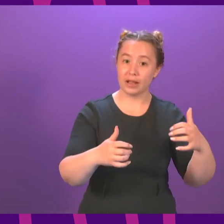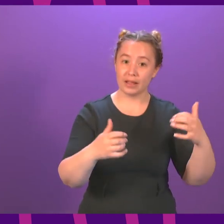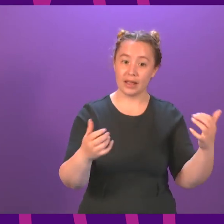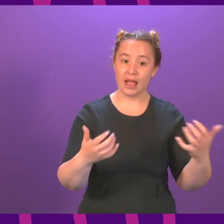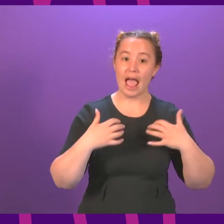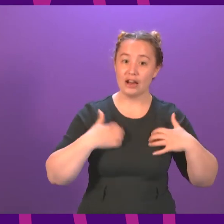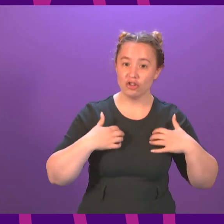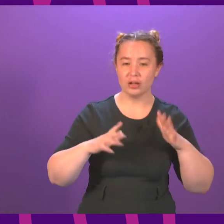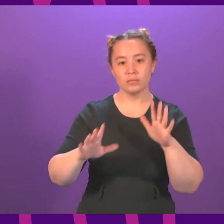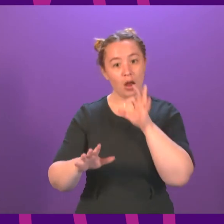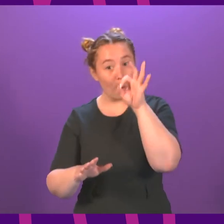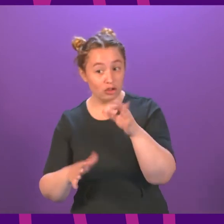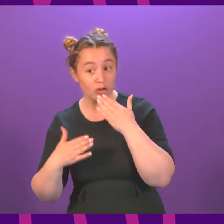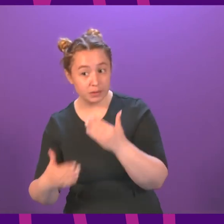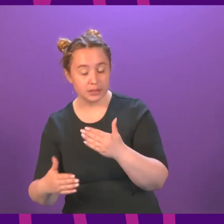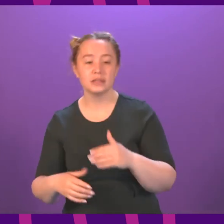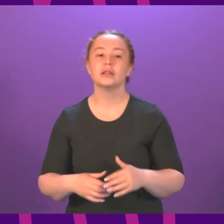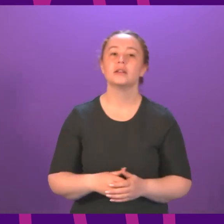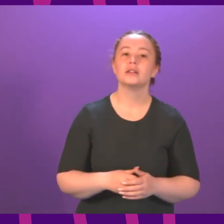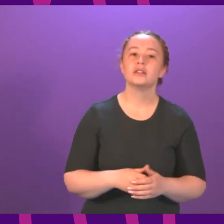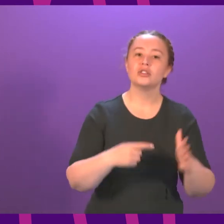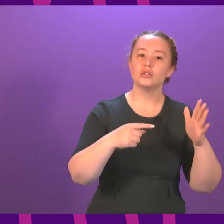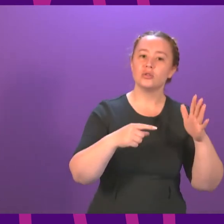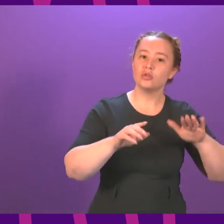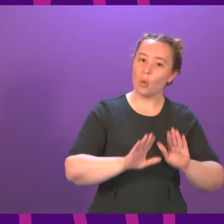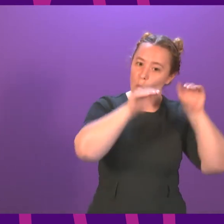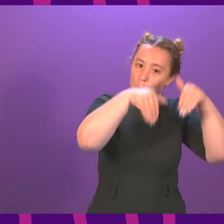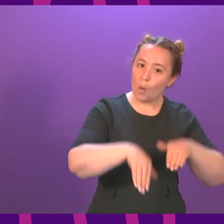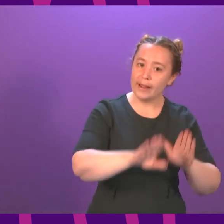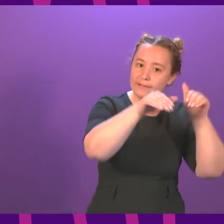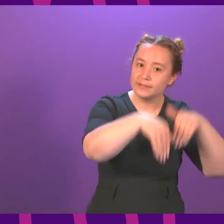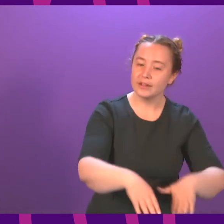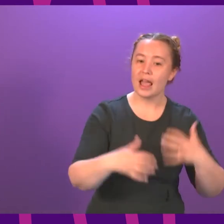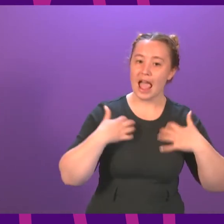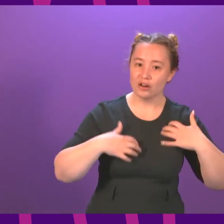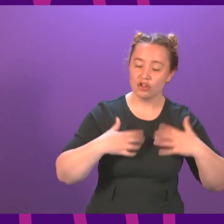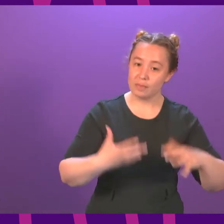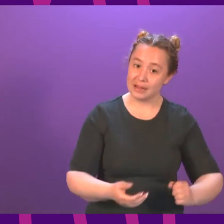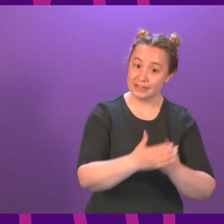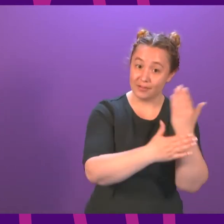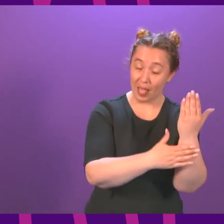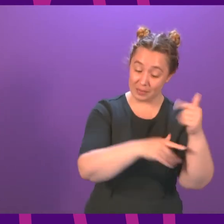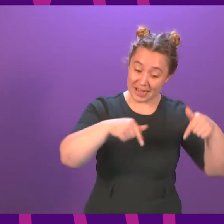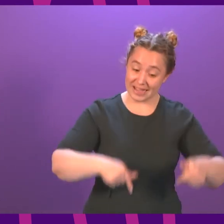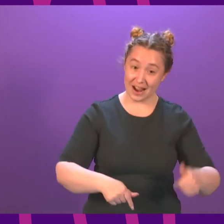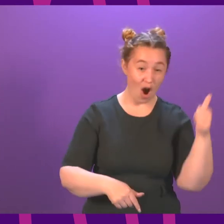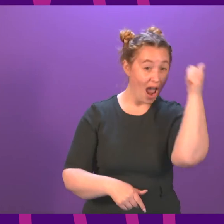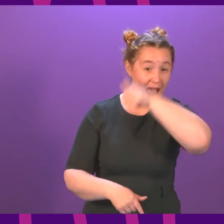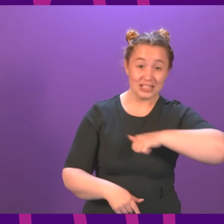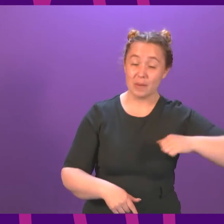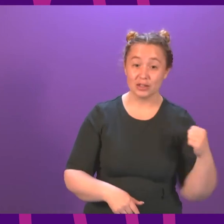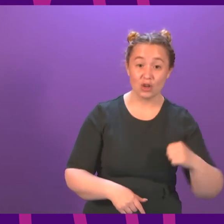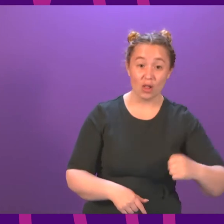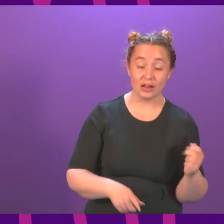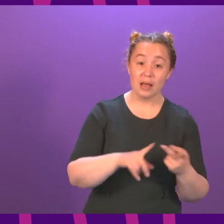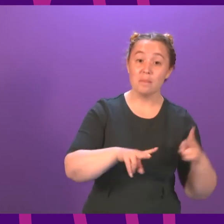with the demand that needs. Tidal energy technology was developed in Scotland. We are the world experts, but if we do not act now, we will lose this